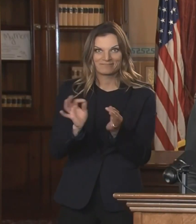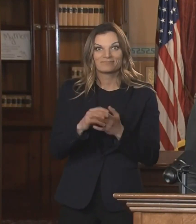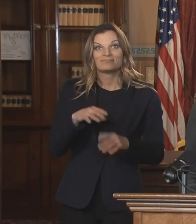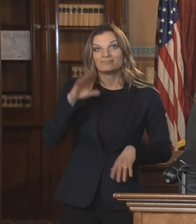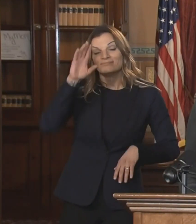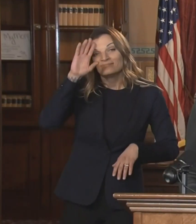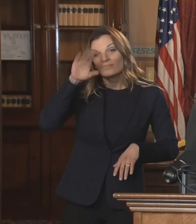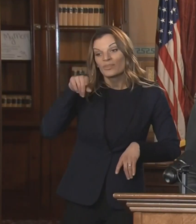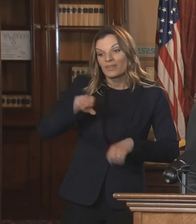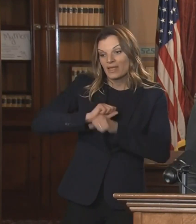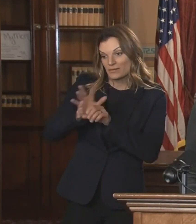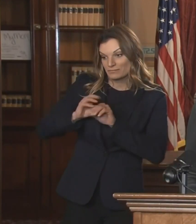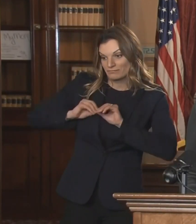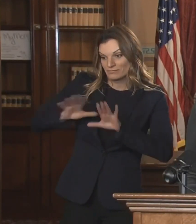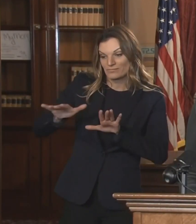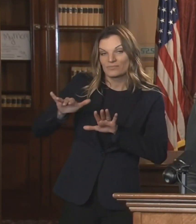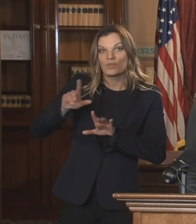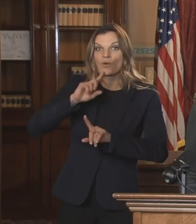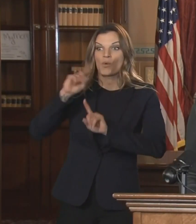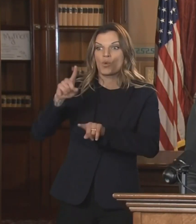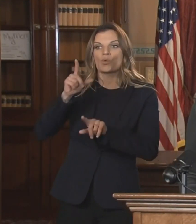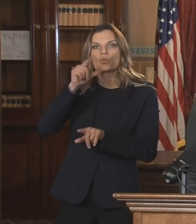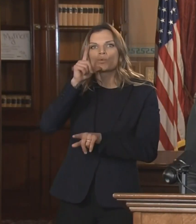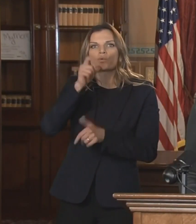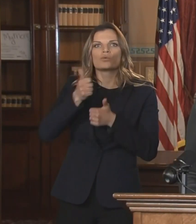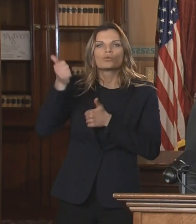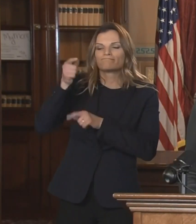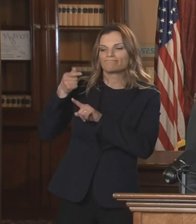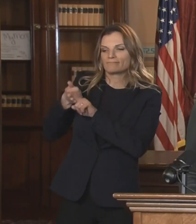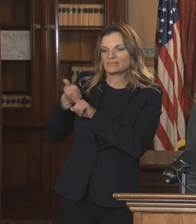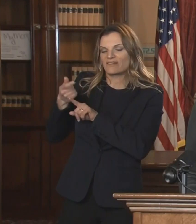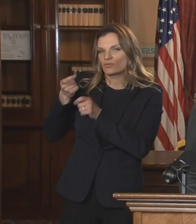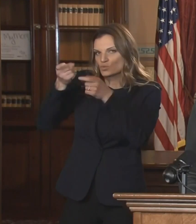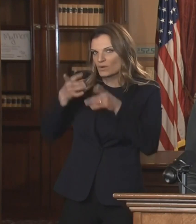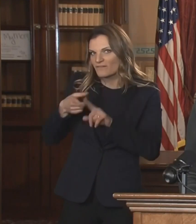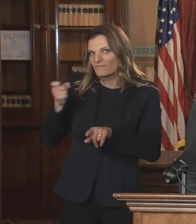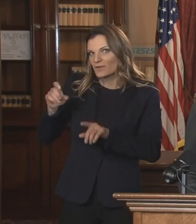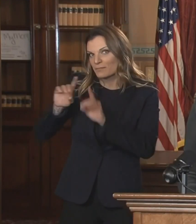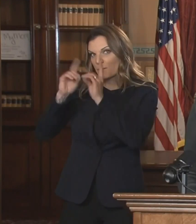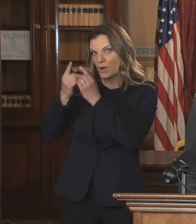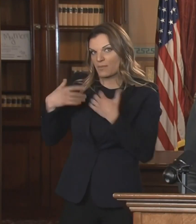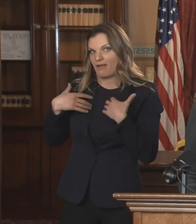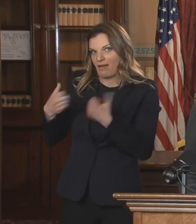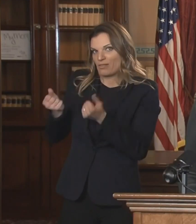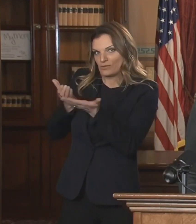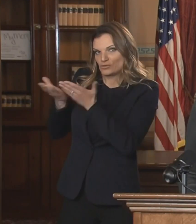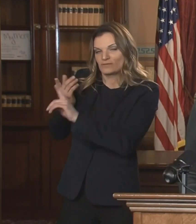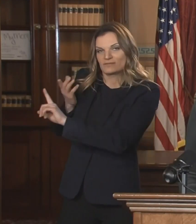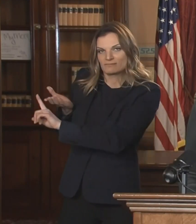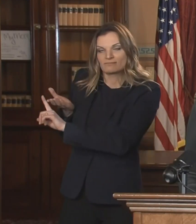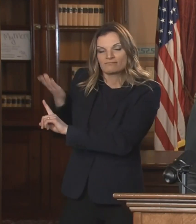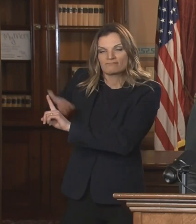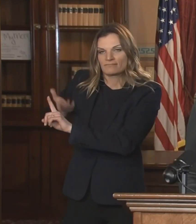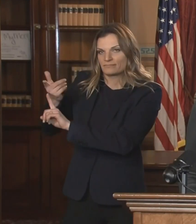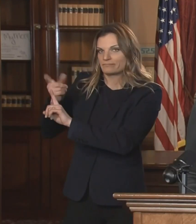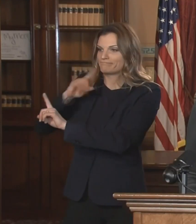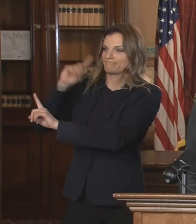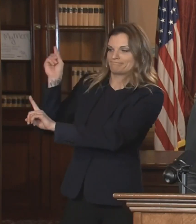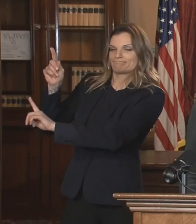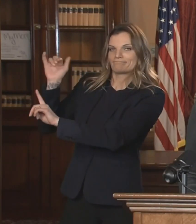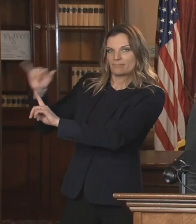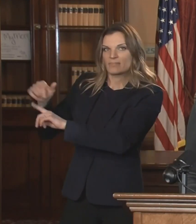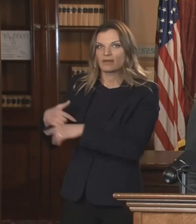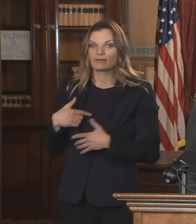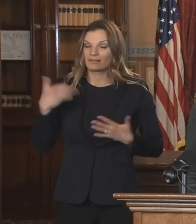are epidemic orders that come from the director of health and human services. We are having constant conversation and